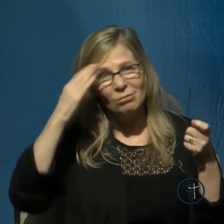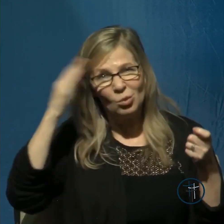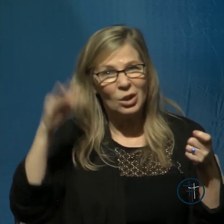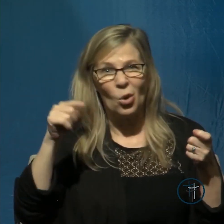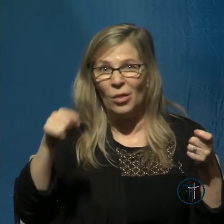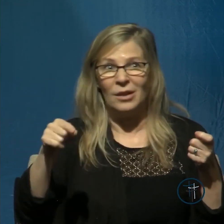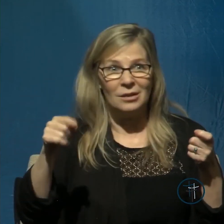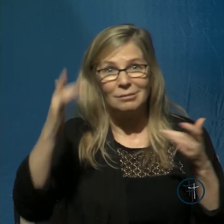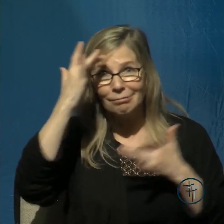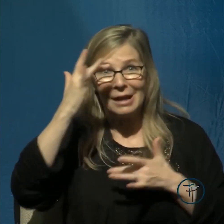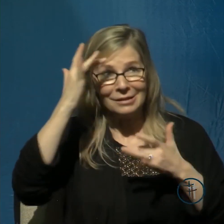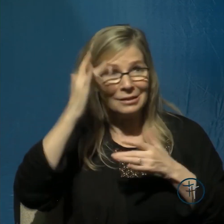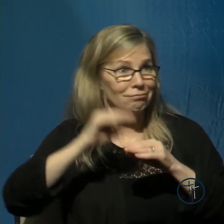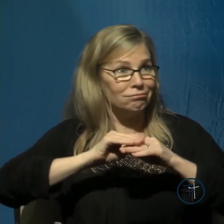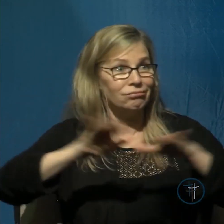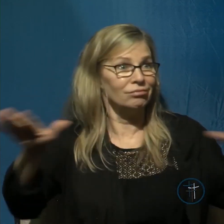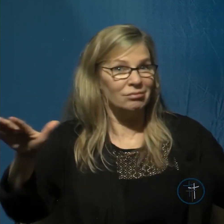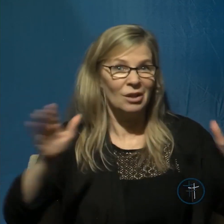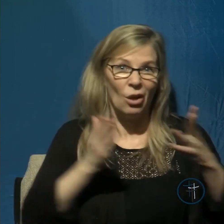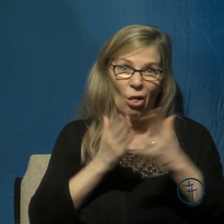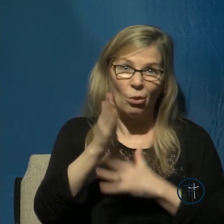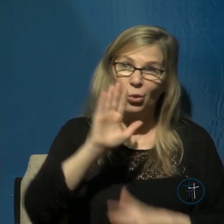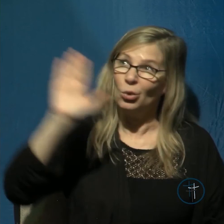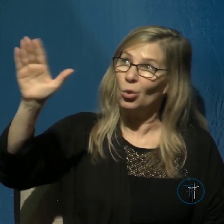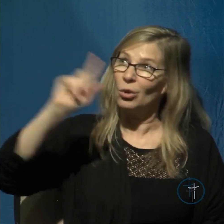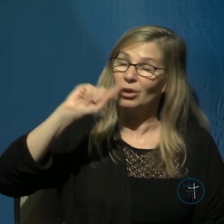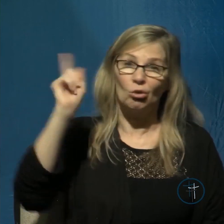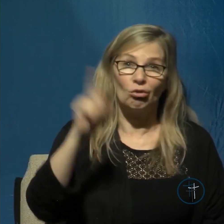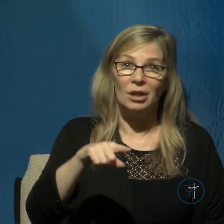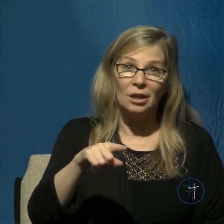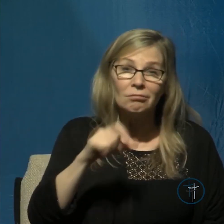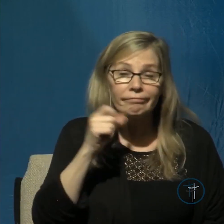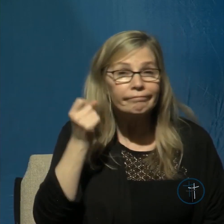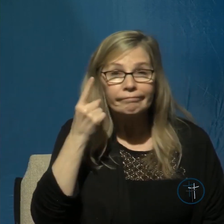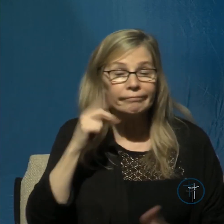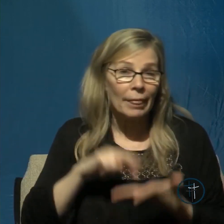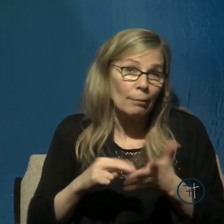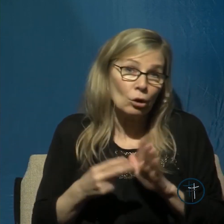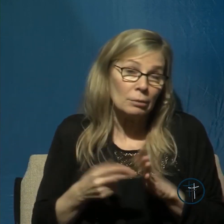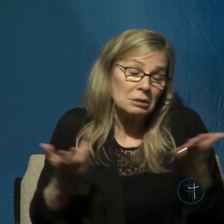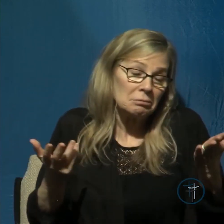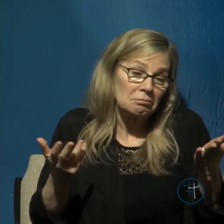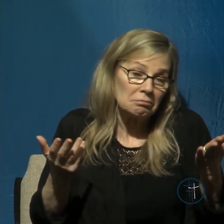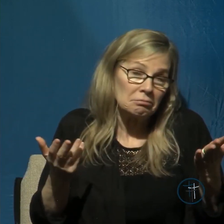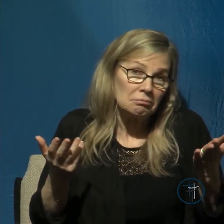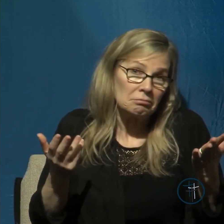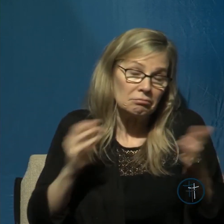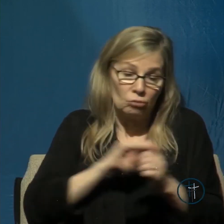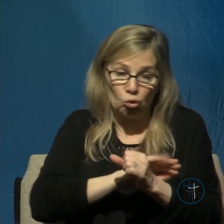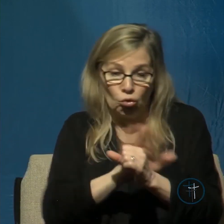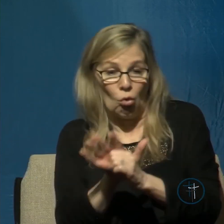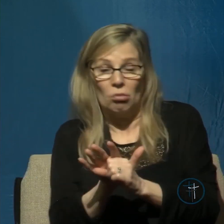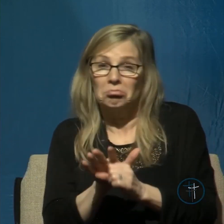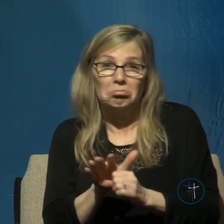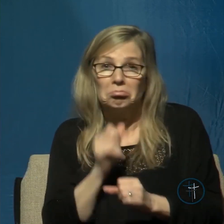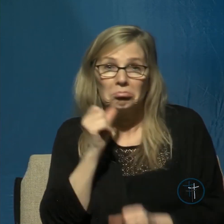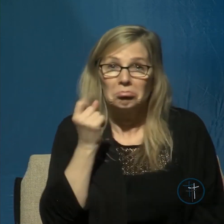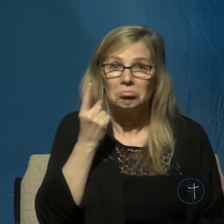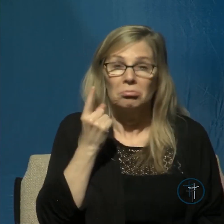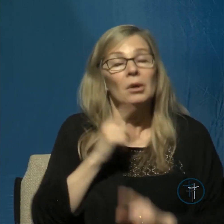has come by your sovereign decree we don't understand all the purposes for this and we don't have to understand we just have